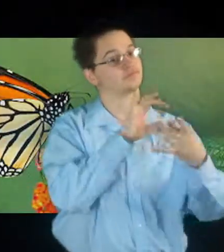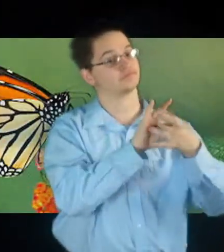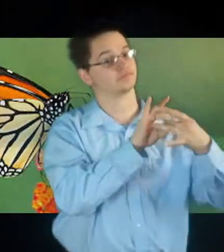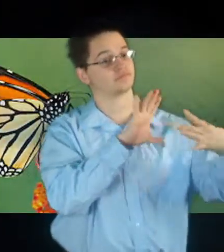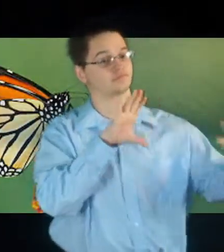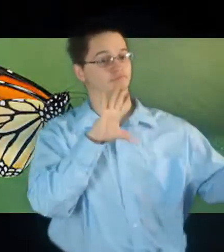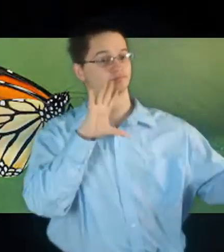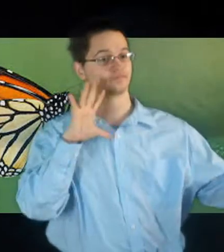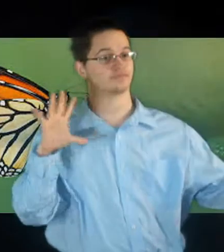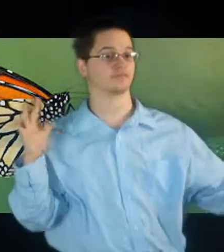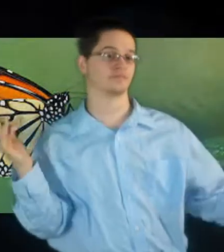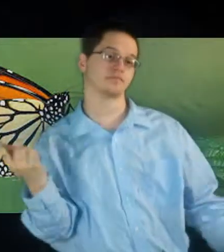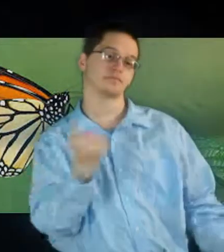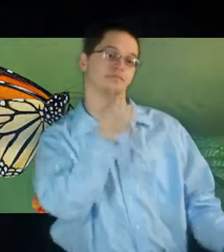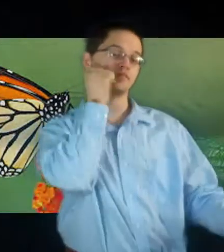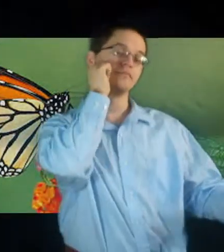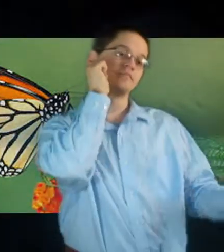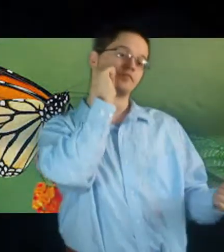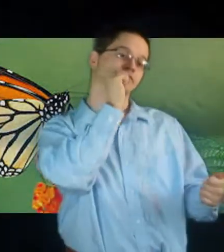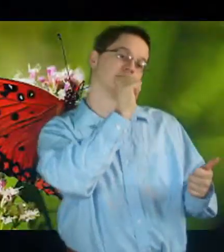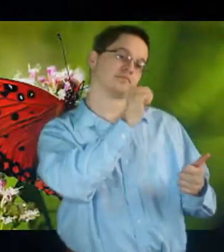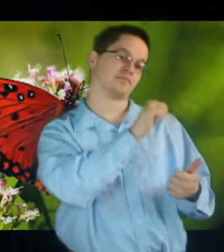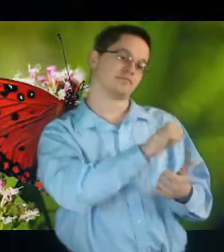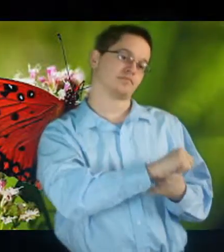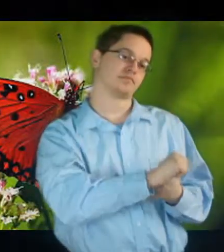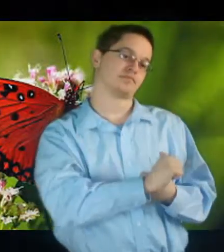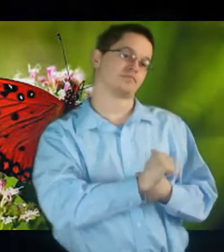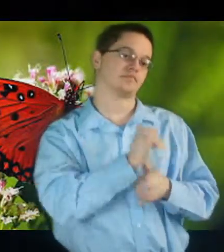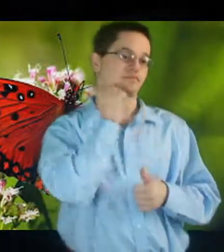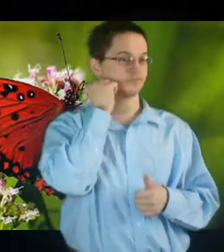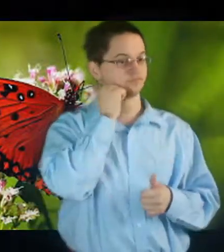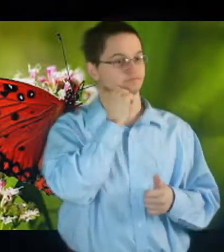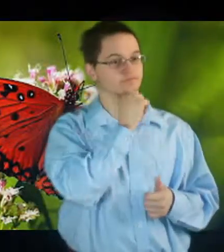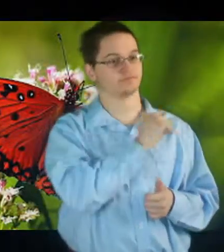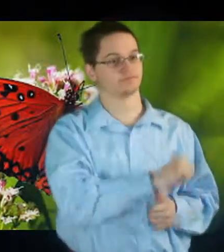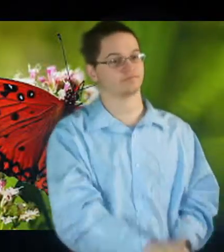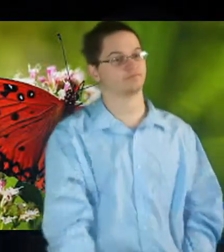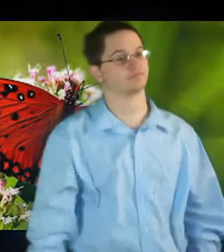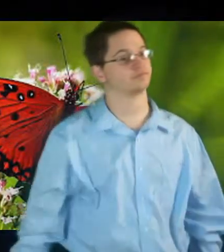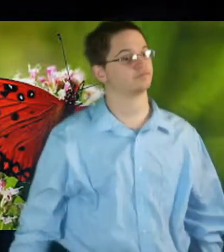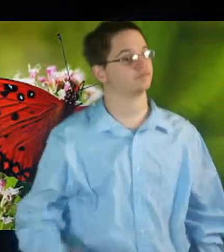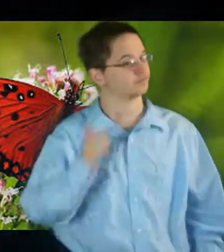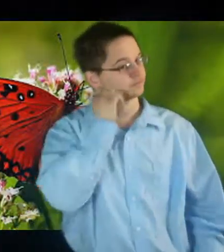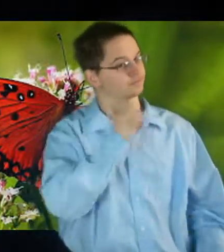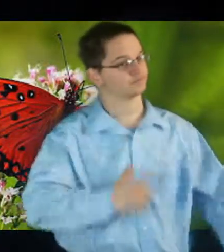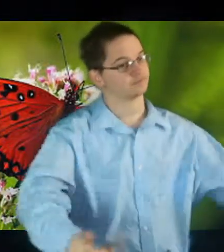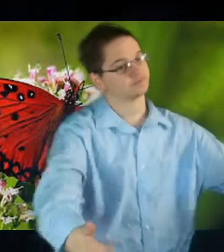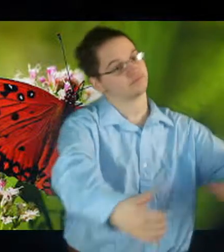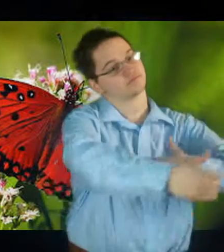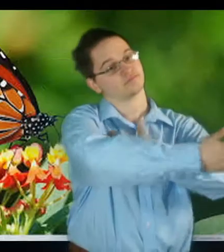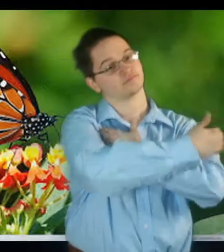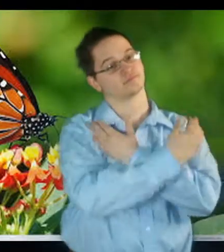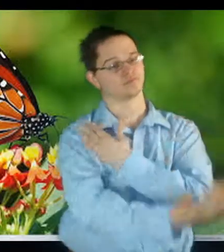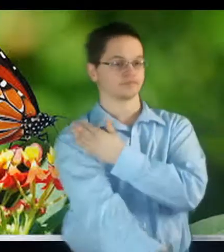But I'll always remember Every hug in the morning